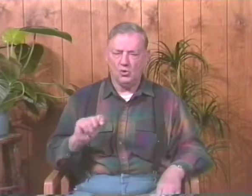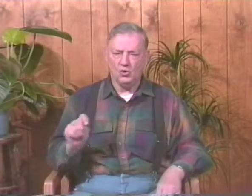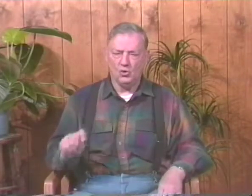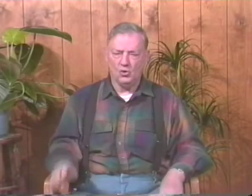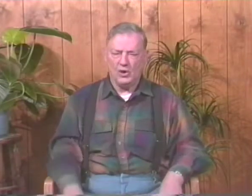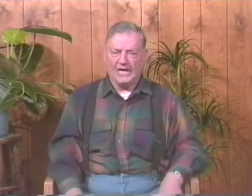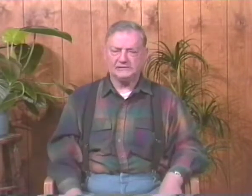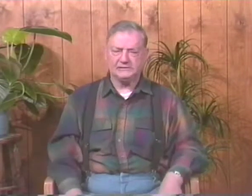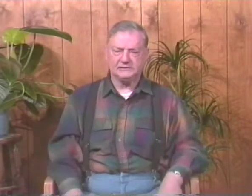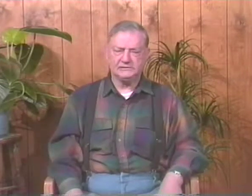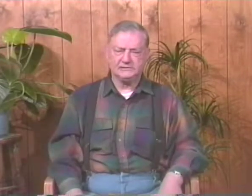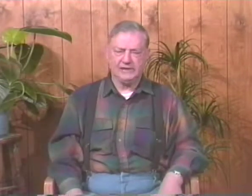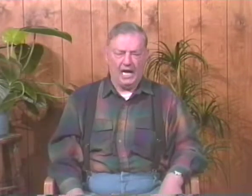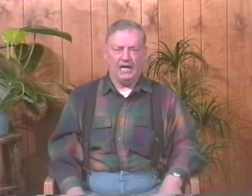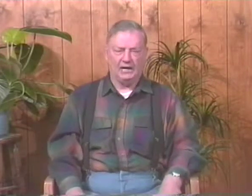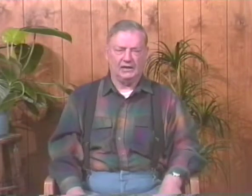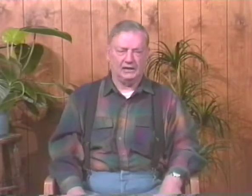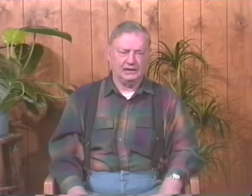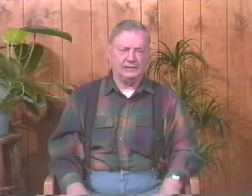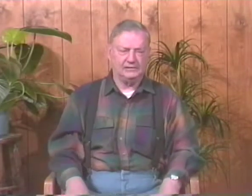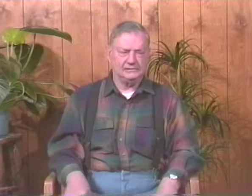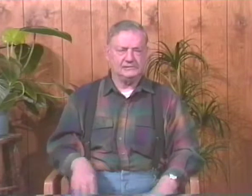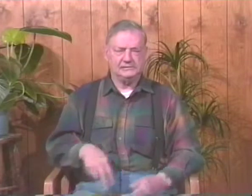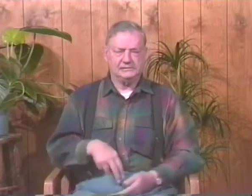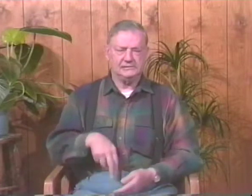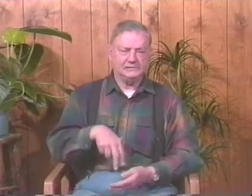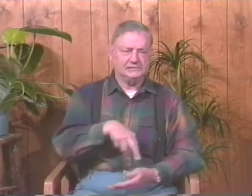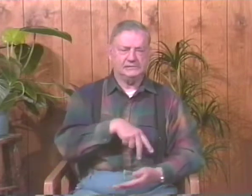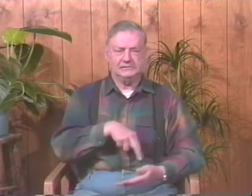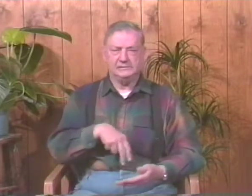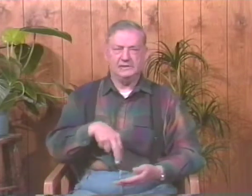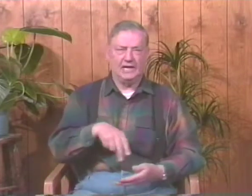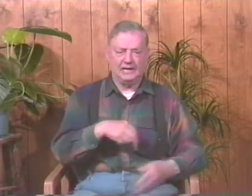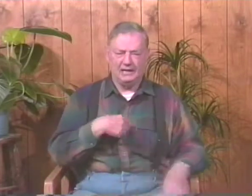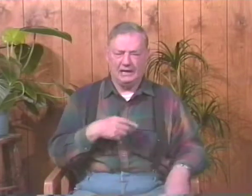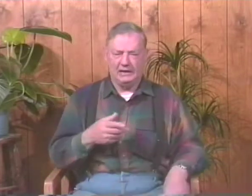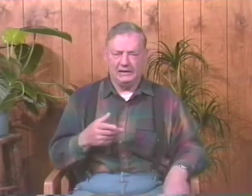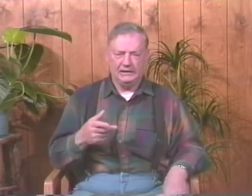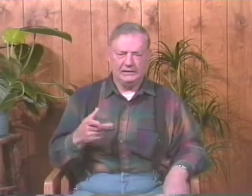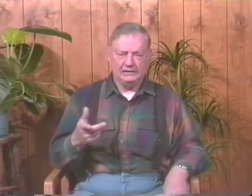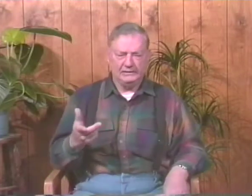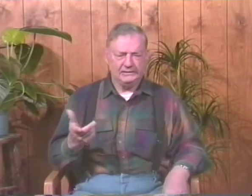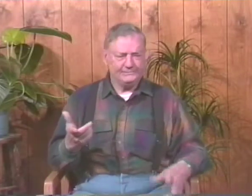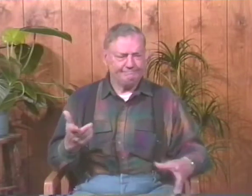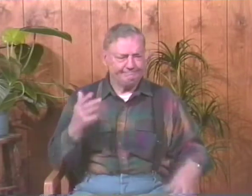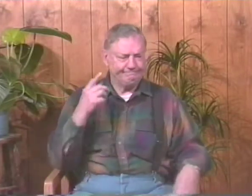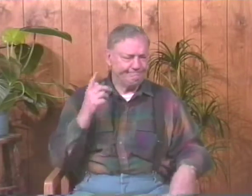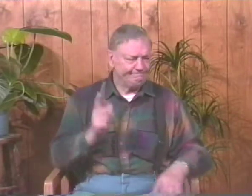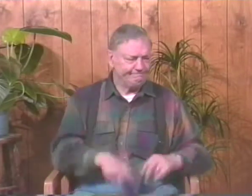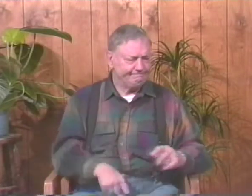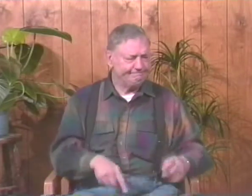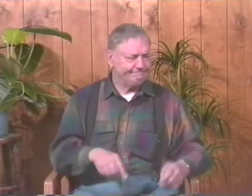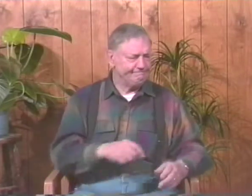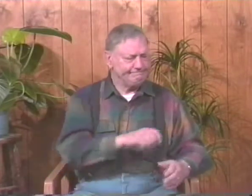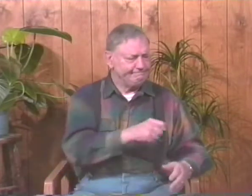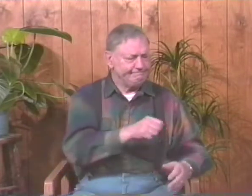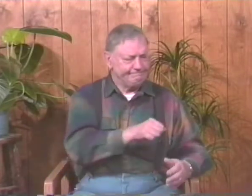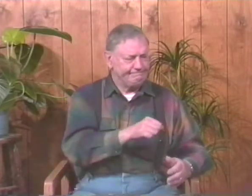had to go to the bathroom. And so did my friend. And so I was kind of dancing around, you know, thinking, I've got to go to the bathroom. I can't